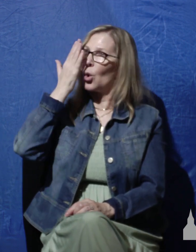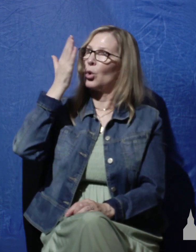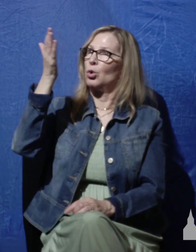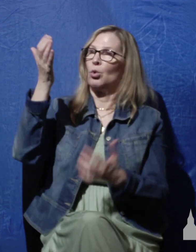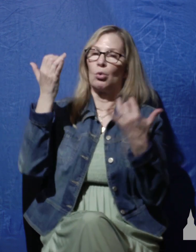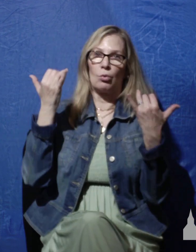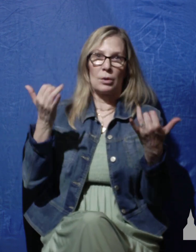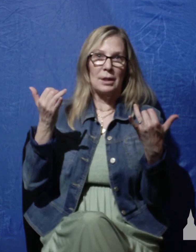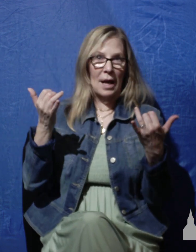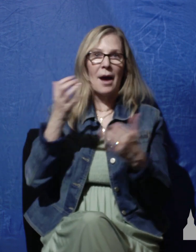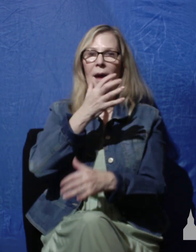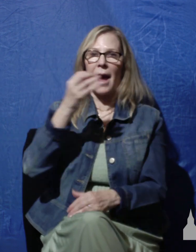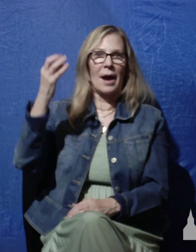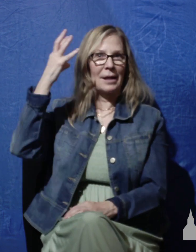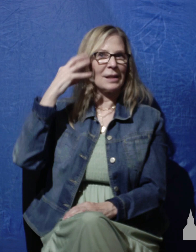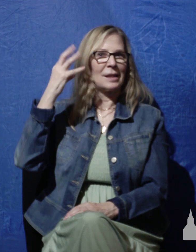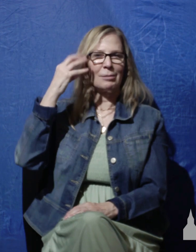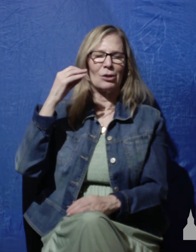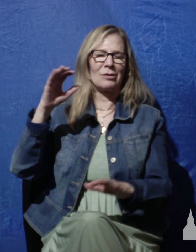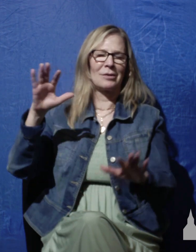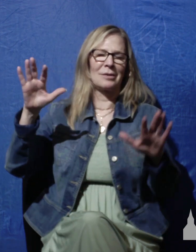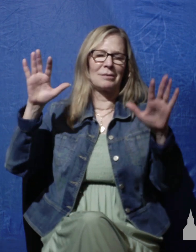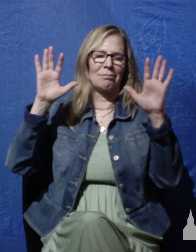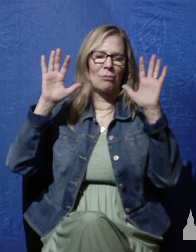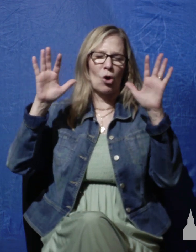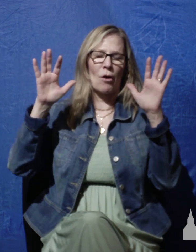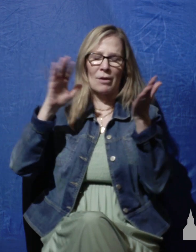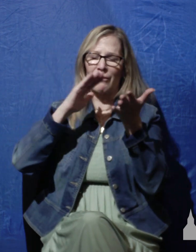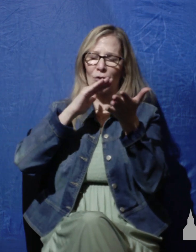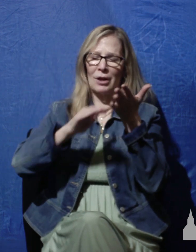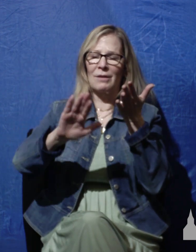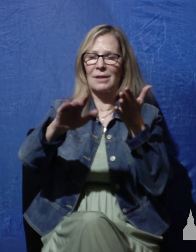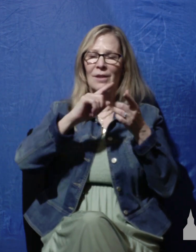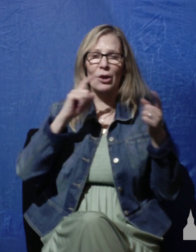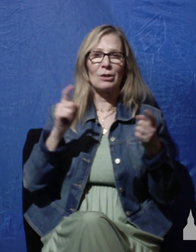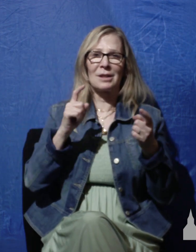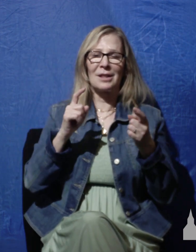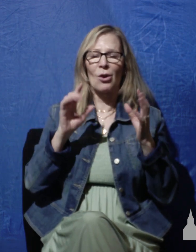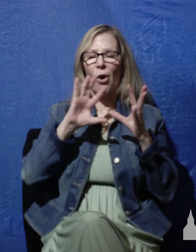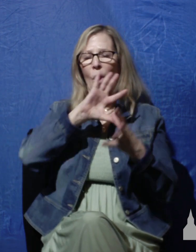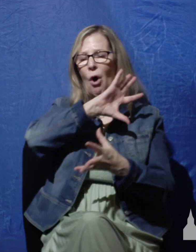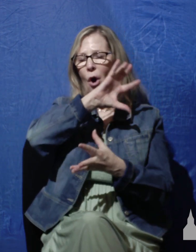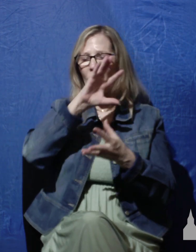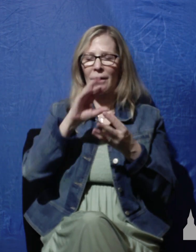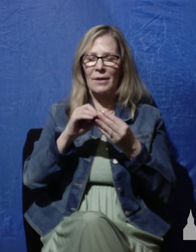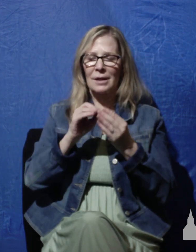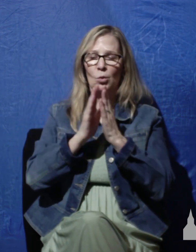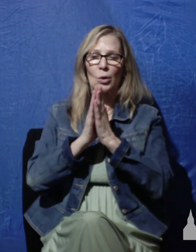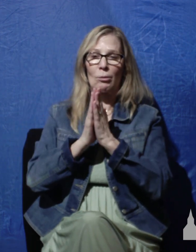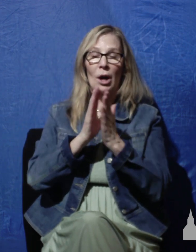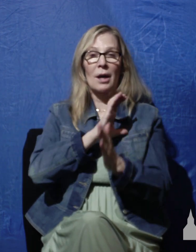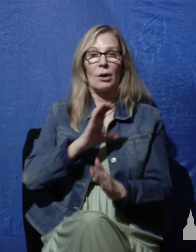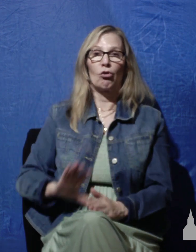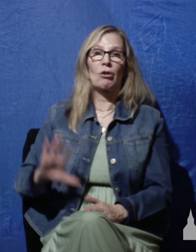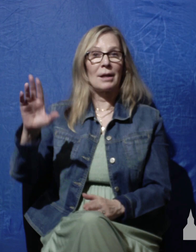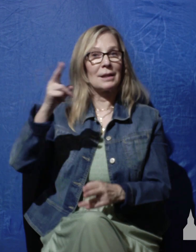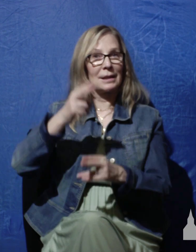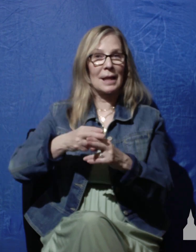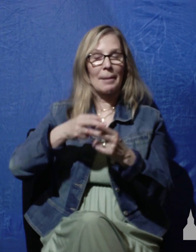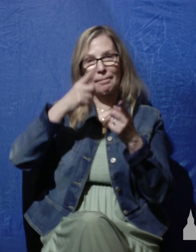and experience the marvel of the forgiveness of their sins all this we pray in Christ's name amen thank you for